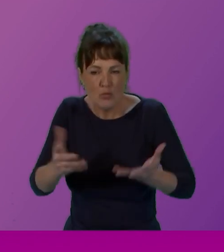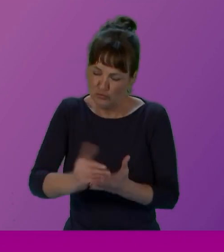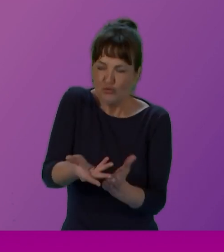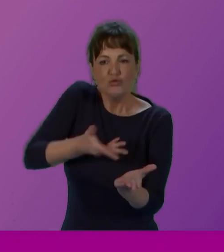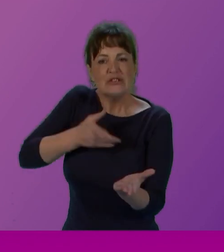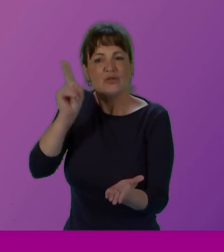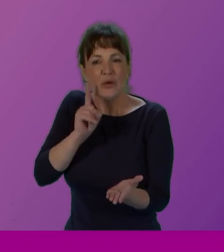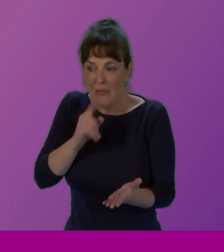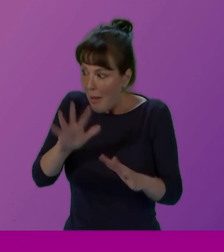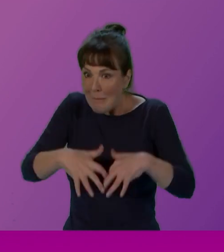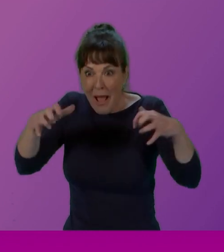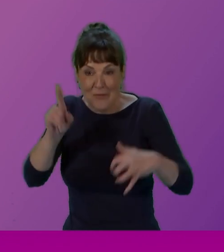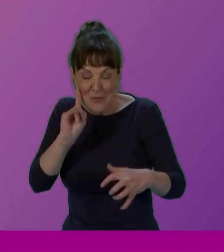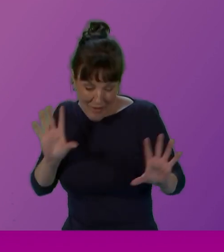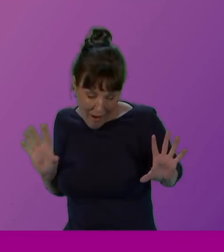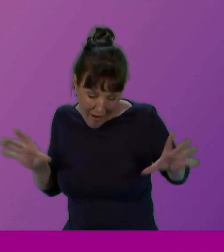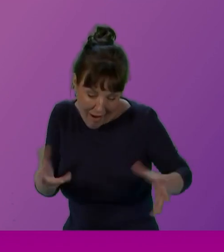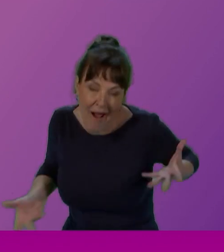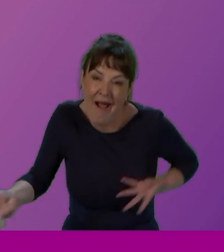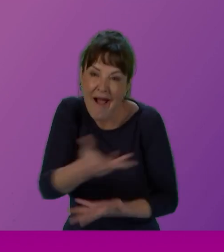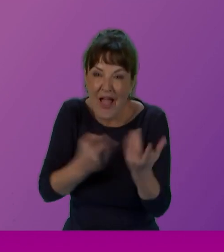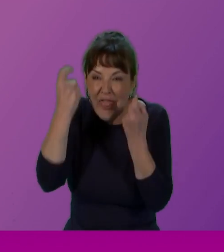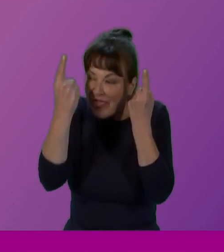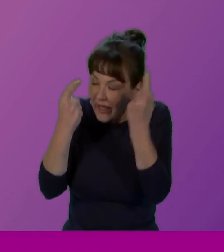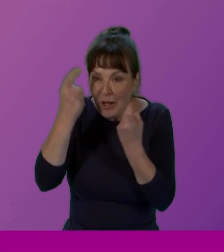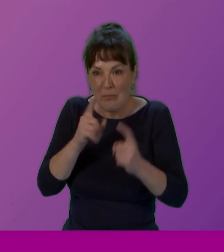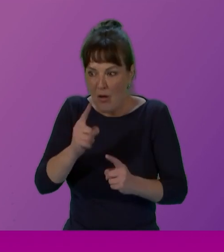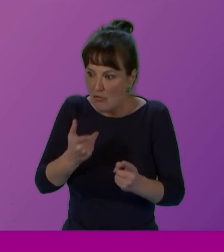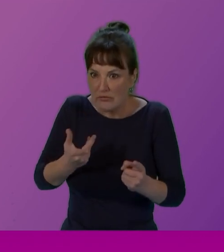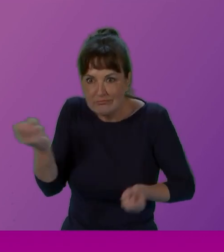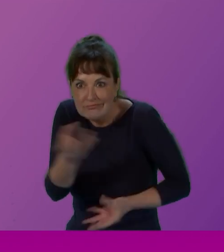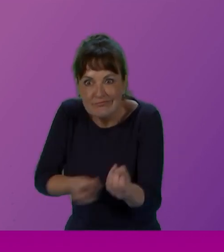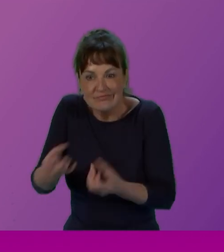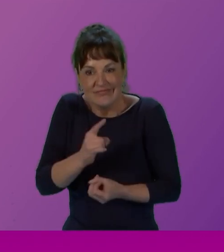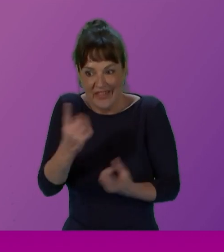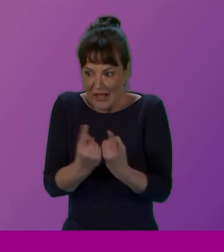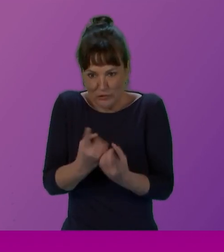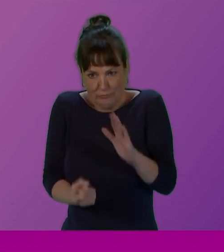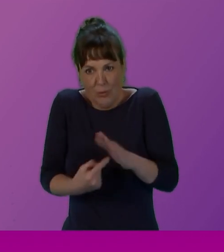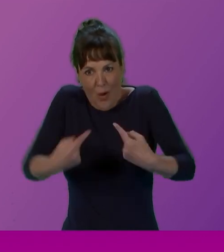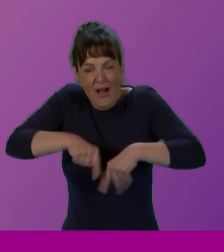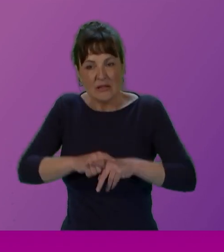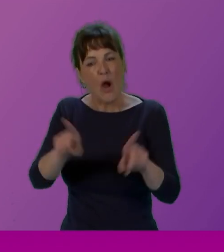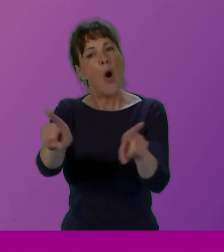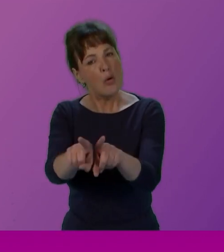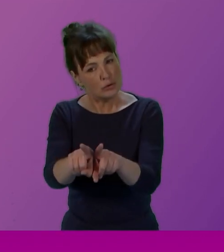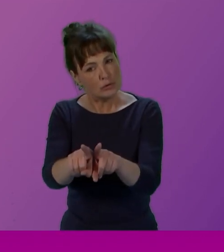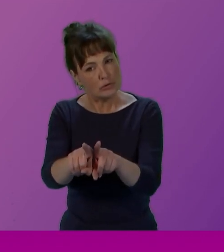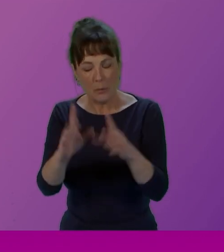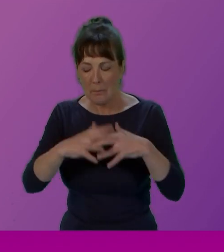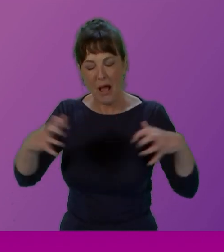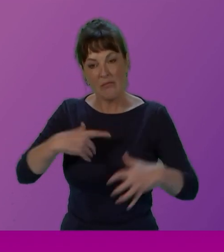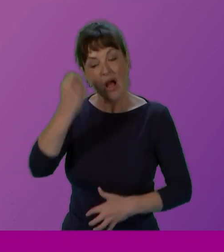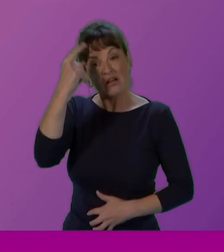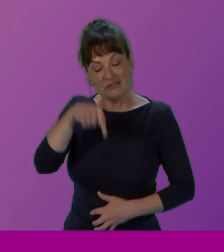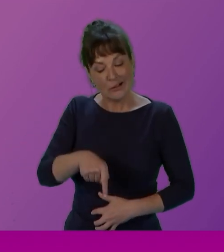women can gather together to consider the issues that matter to us. And a Parliament that recognises that there is more to be done.